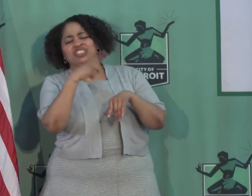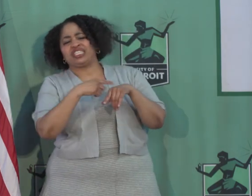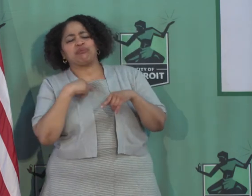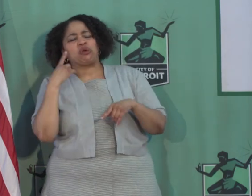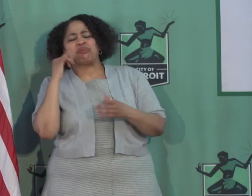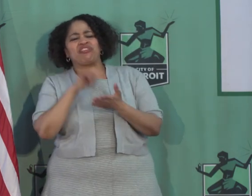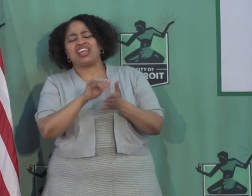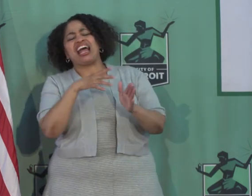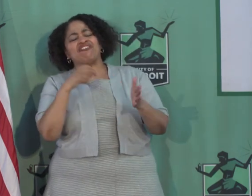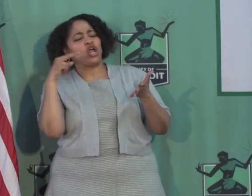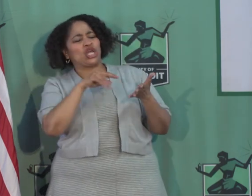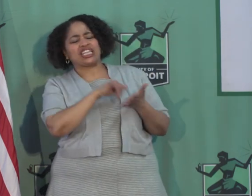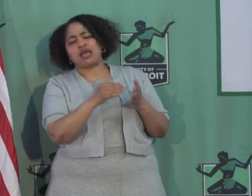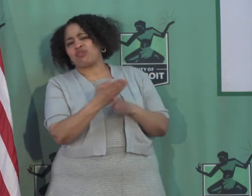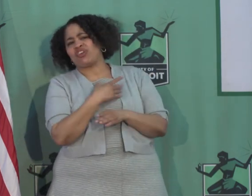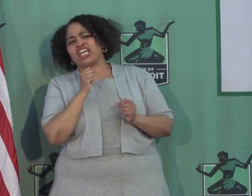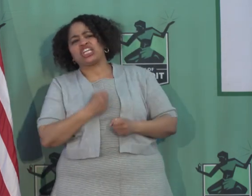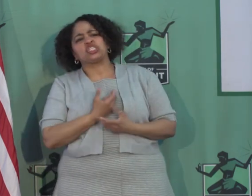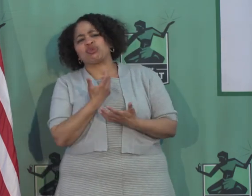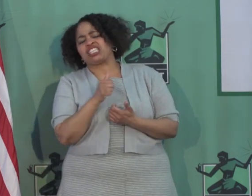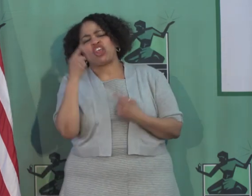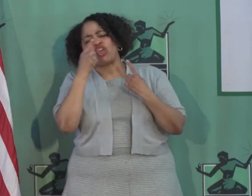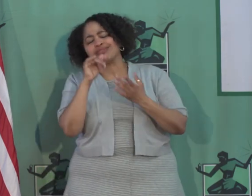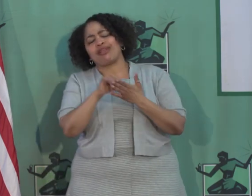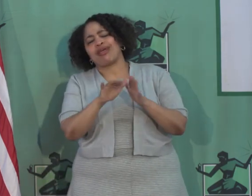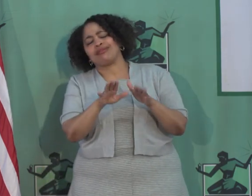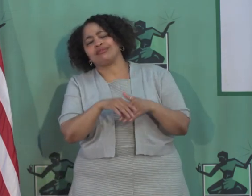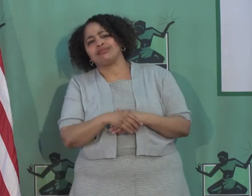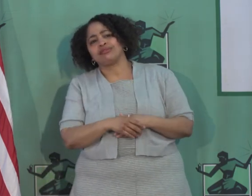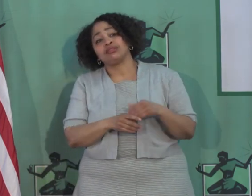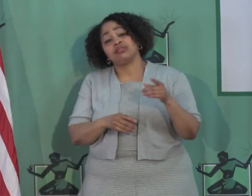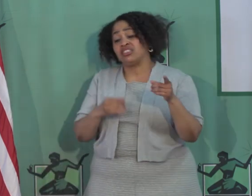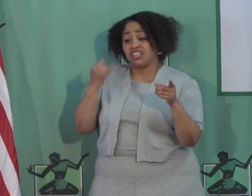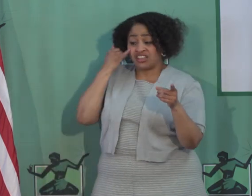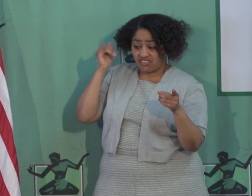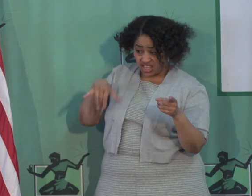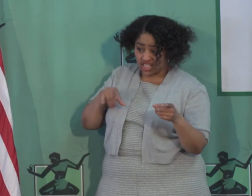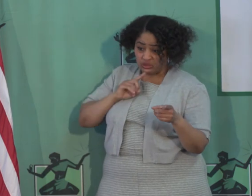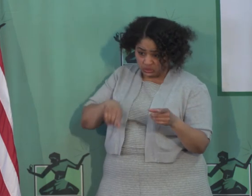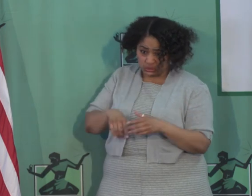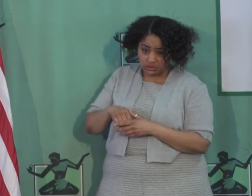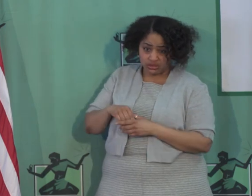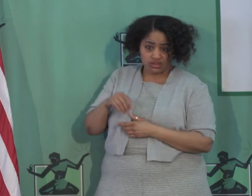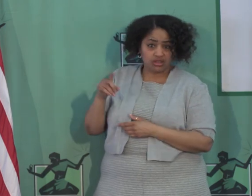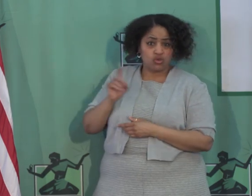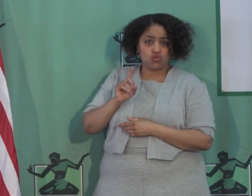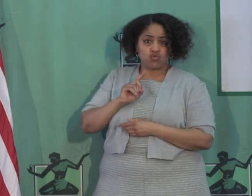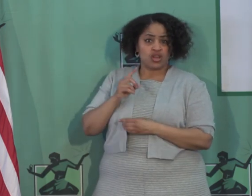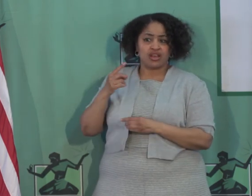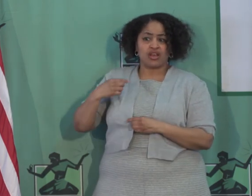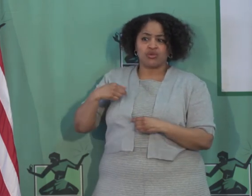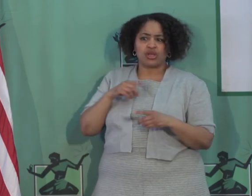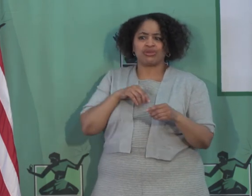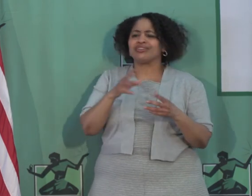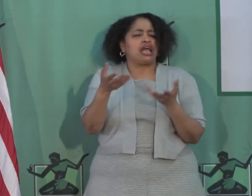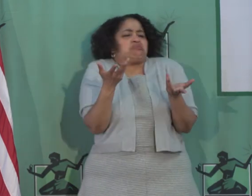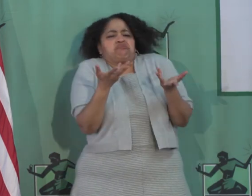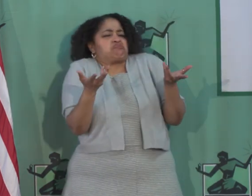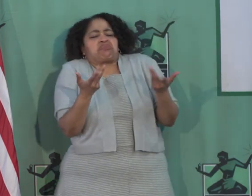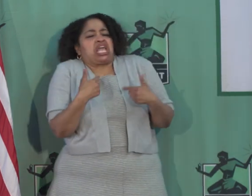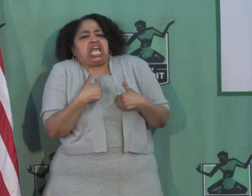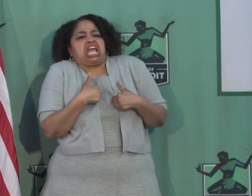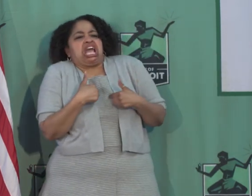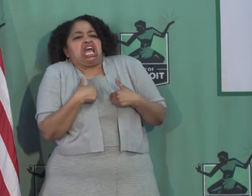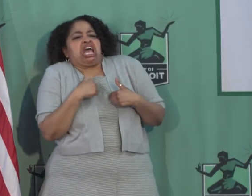I'm hearing of that. I'd have to look at it before I could express an opinion. Okay. If that is the case, where does that put us in the city of Detroit? I